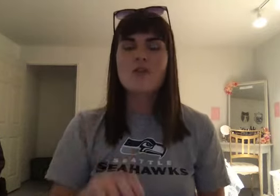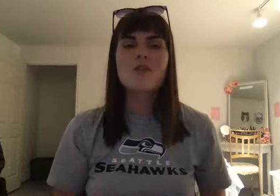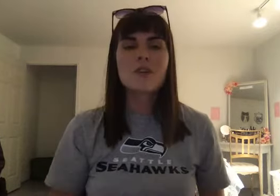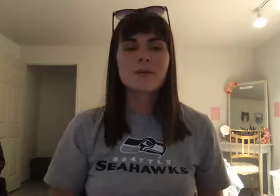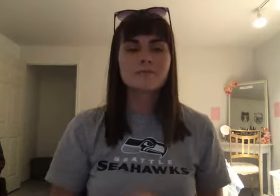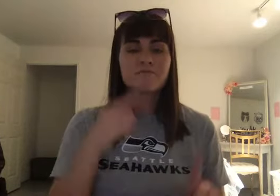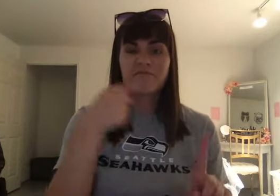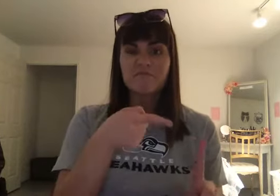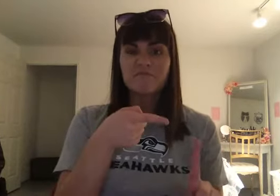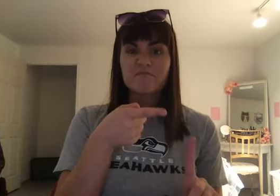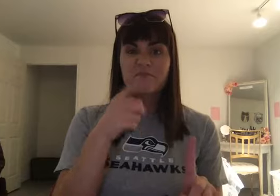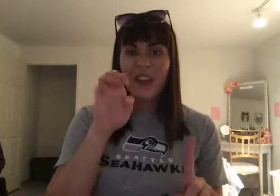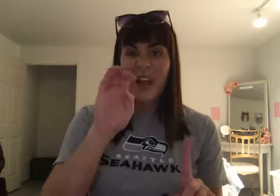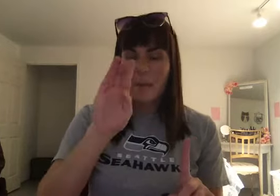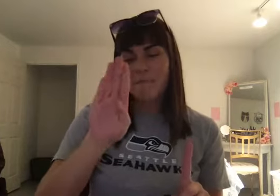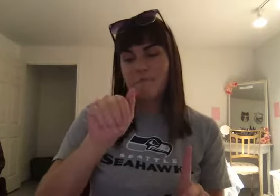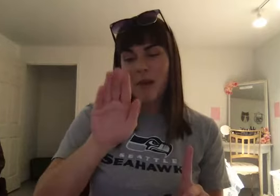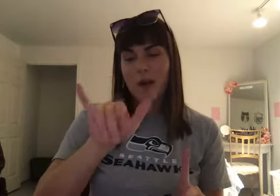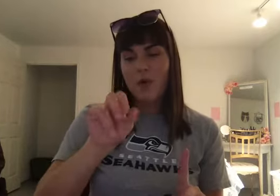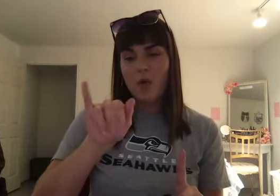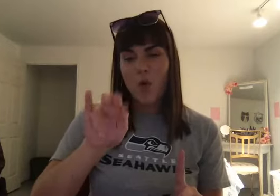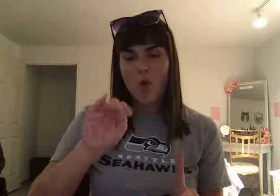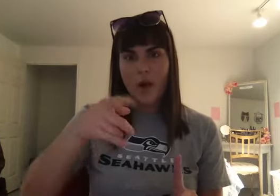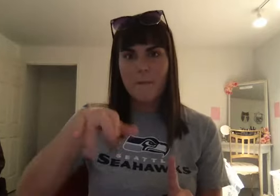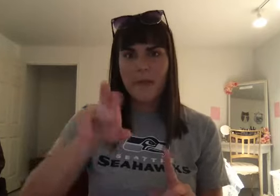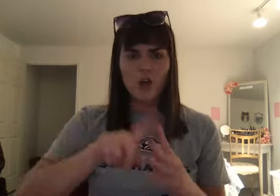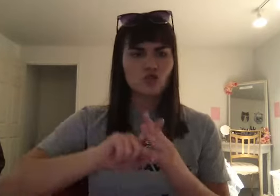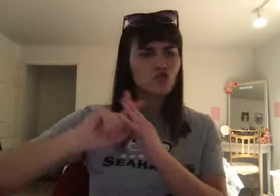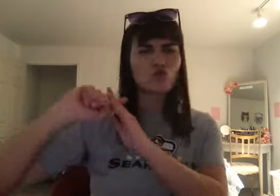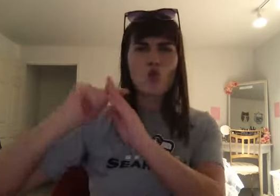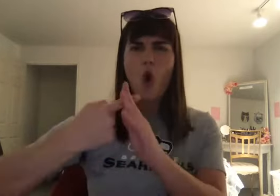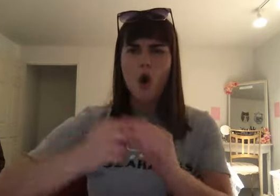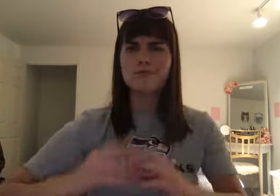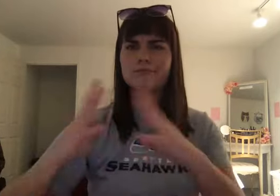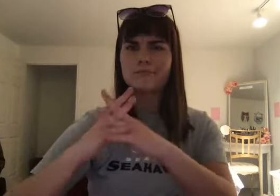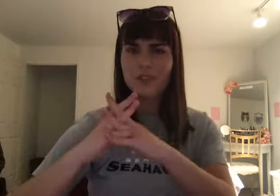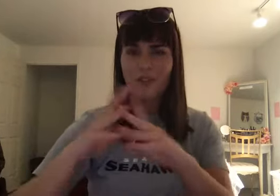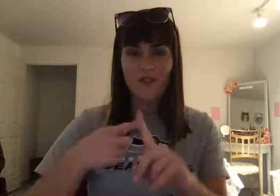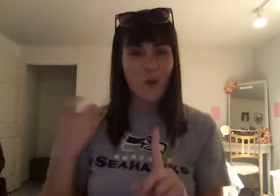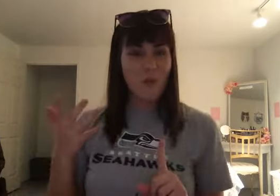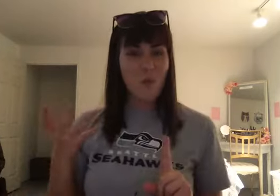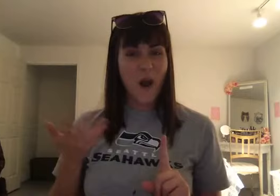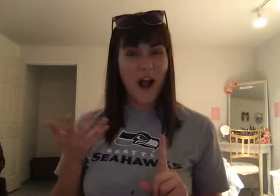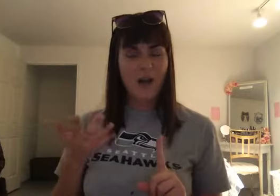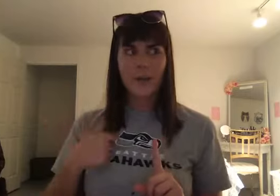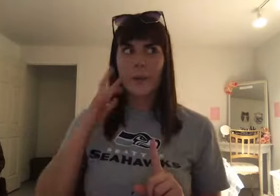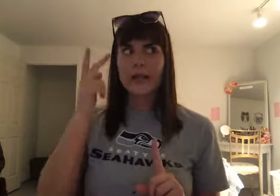Babylonian. Came about. Their very. Their origins. Of And we're going to see this. A lot. Of different civilizations. That take